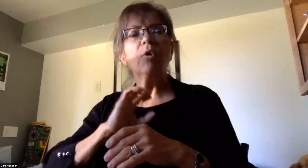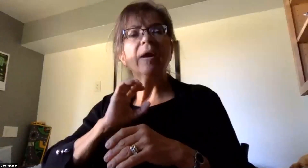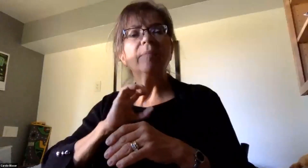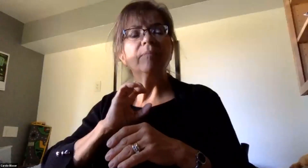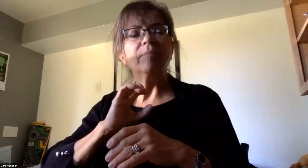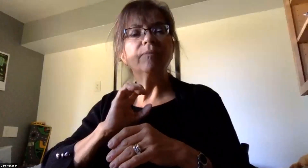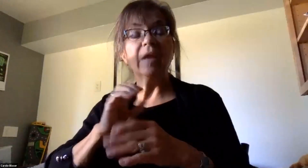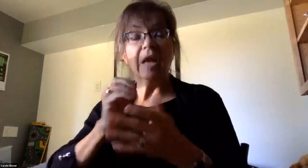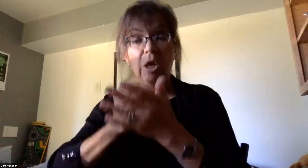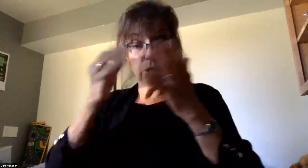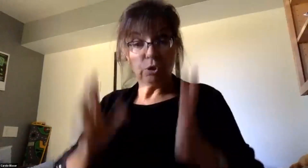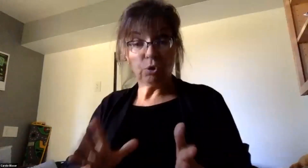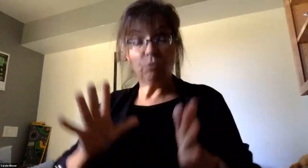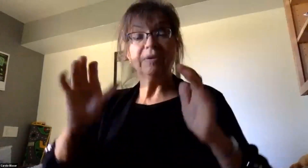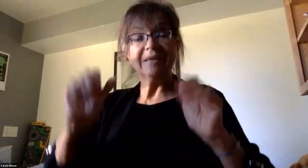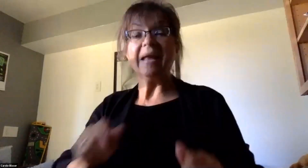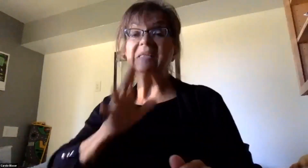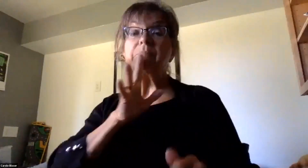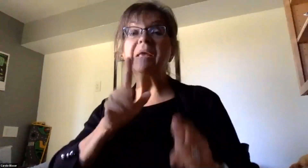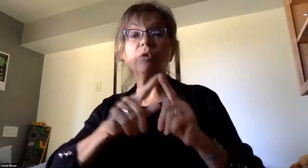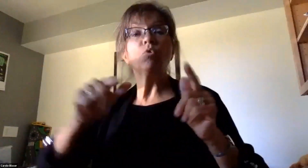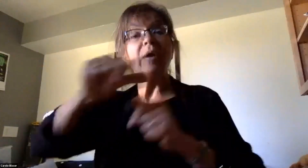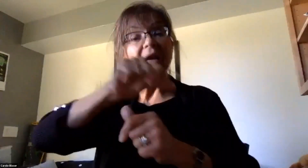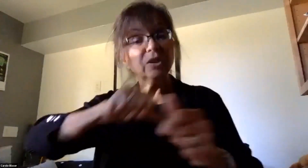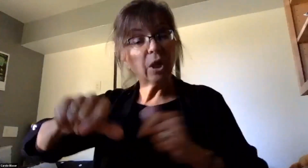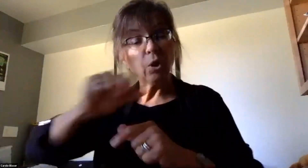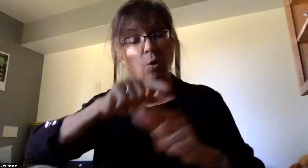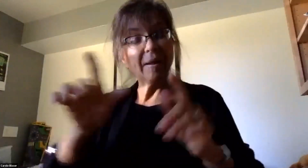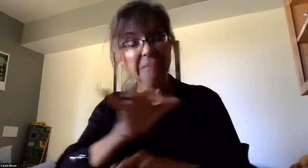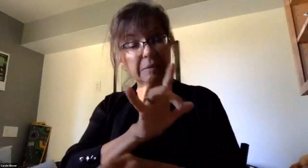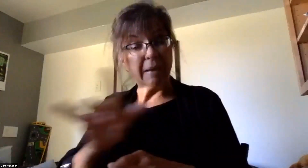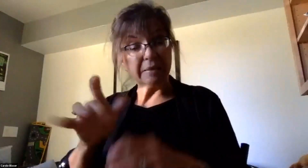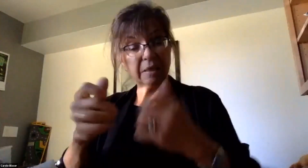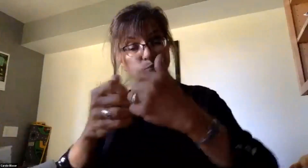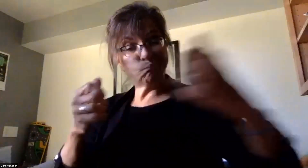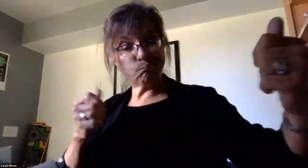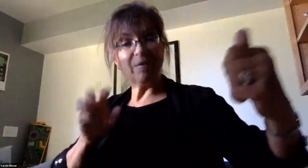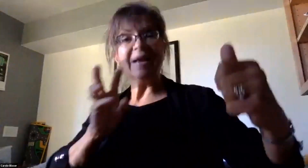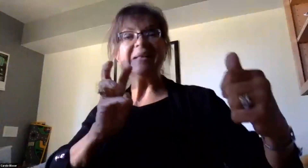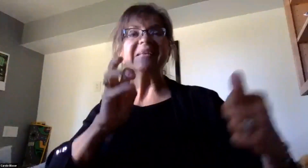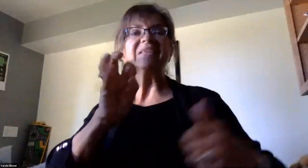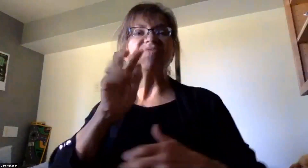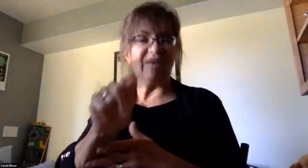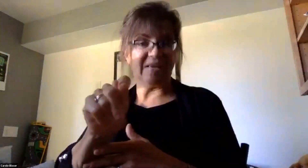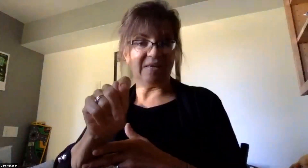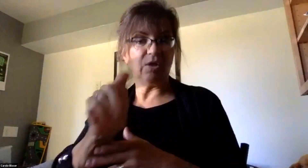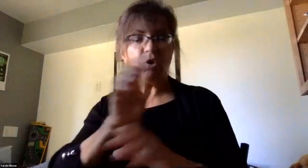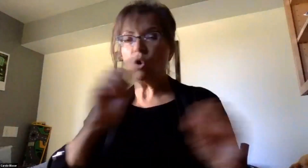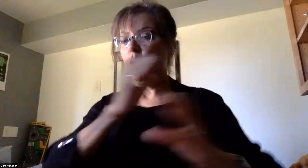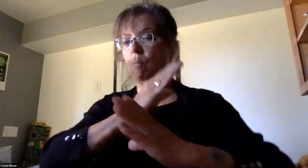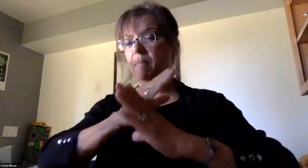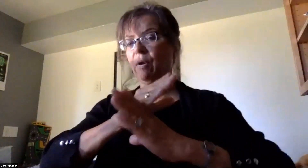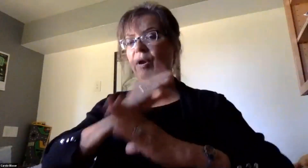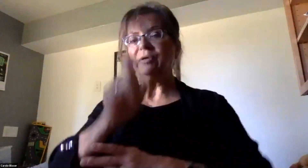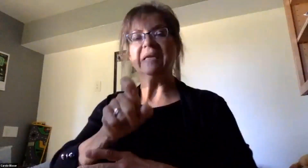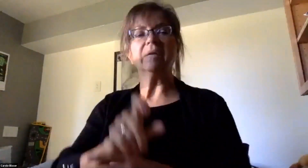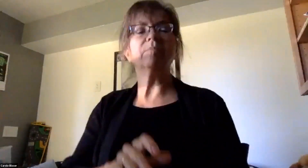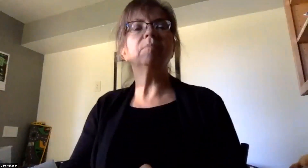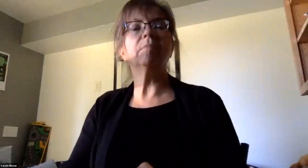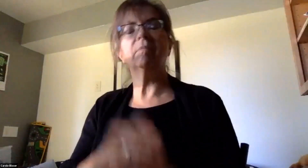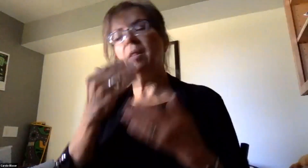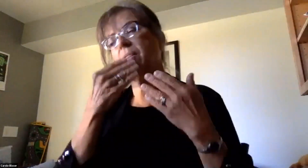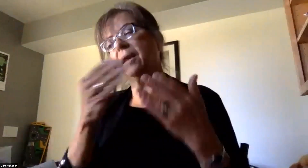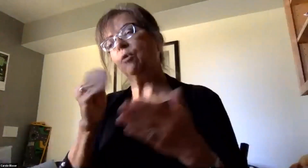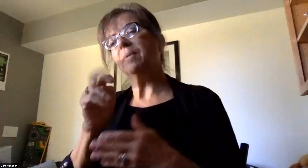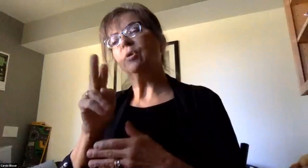Students will be able to speak to one another, but spacing will remain at six feet so barriers would not be required. Thank you, Mr.